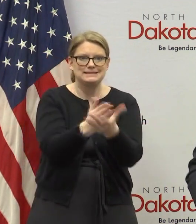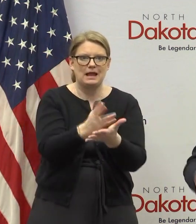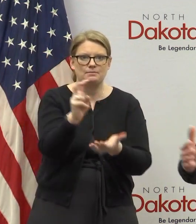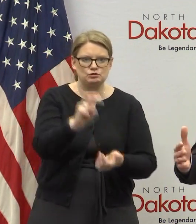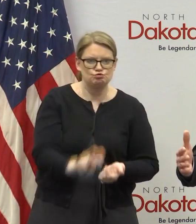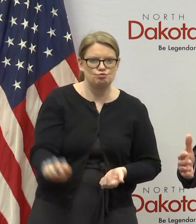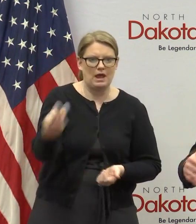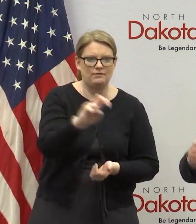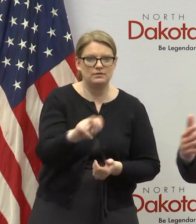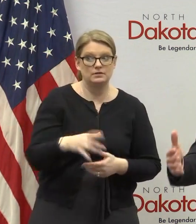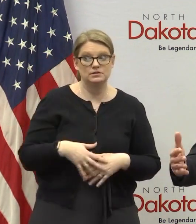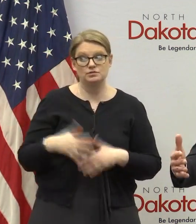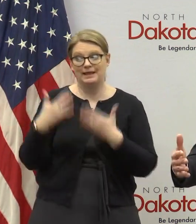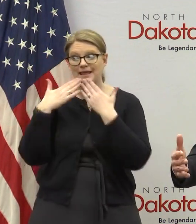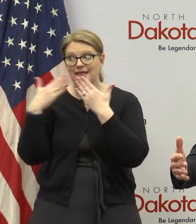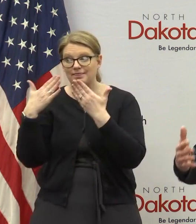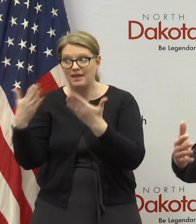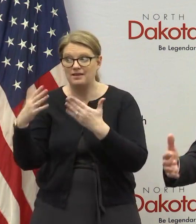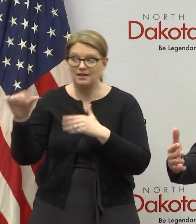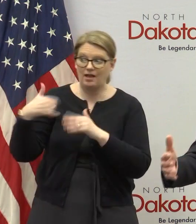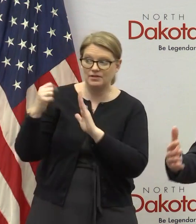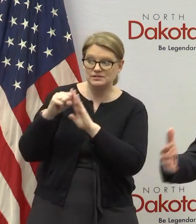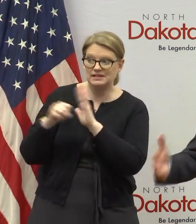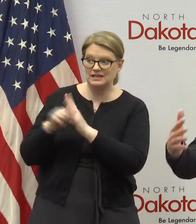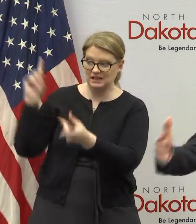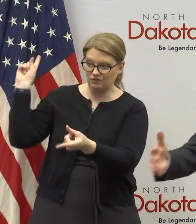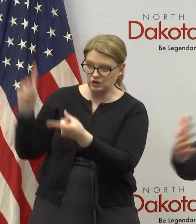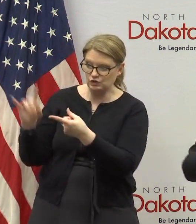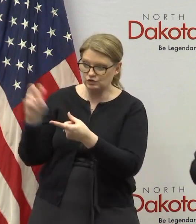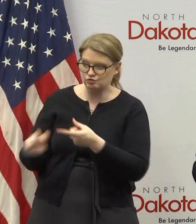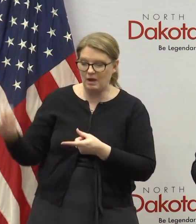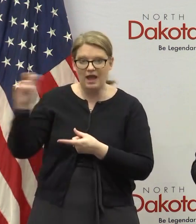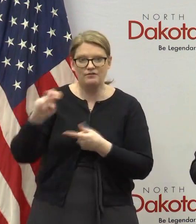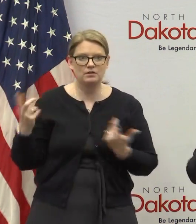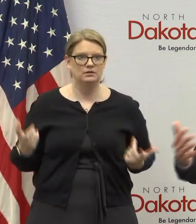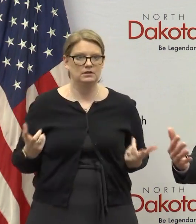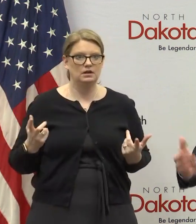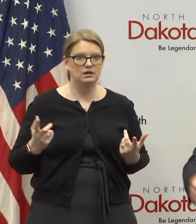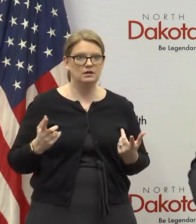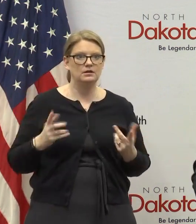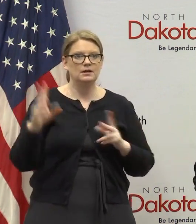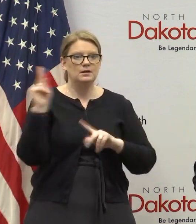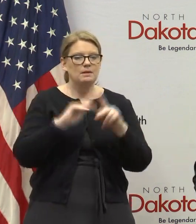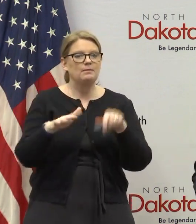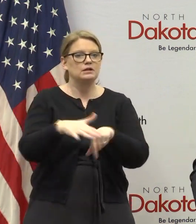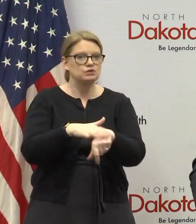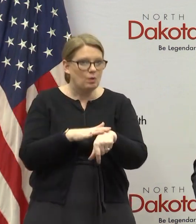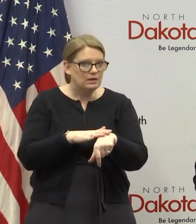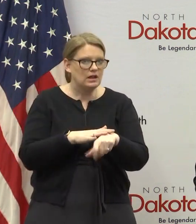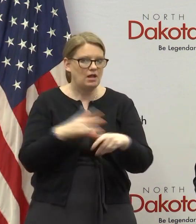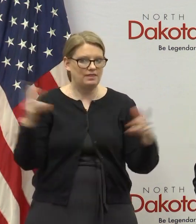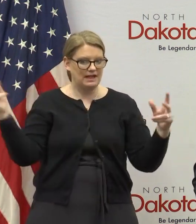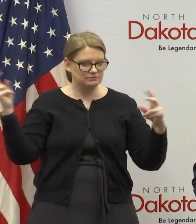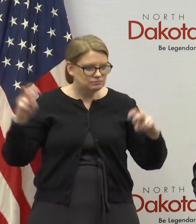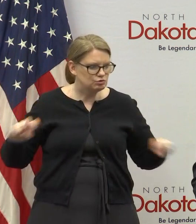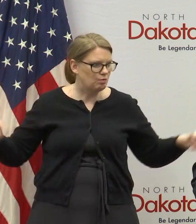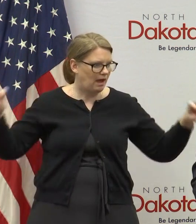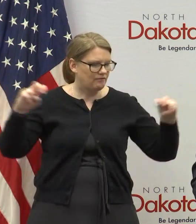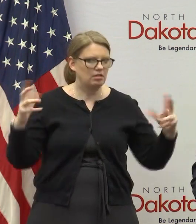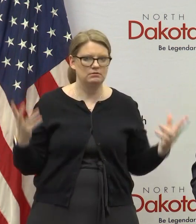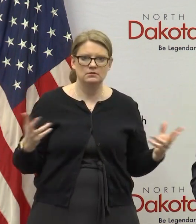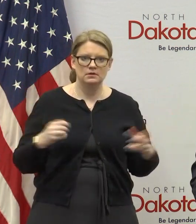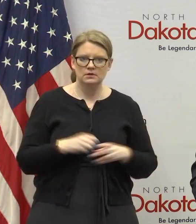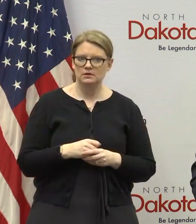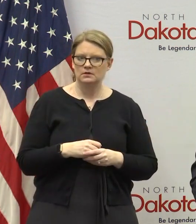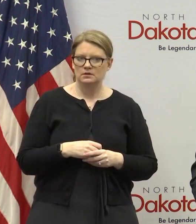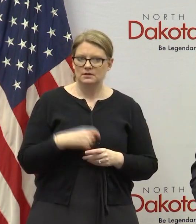that got it first that are reducing travel because we've got less people traveling from there to here so that also buys us more time so if we if we come